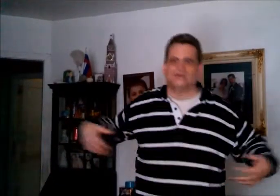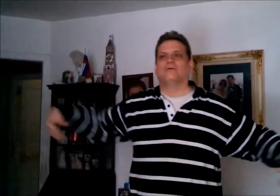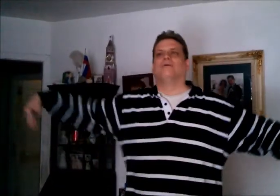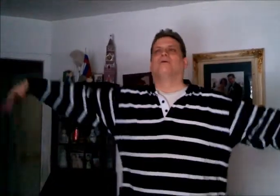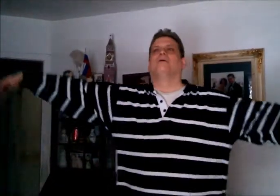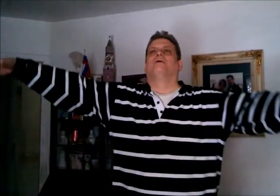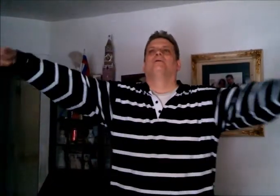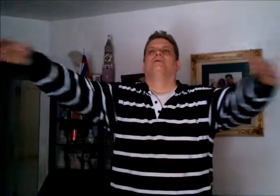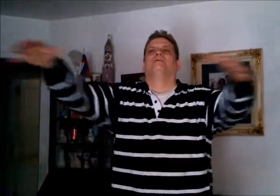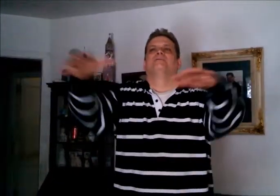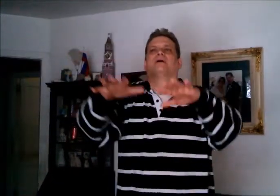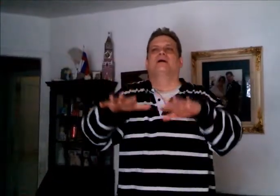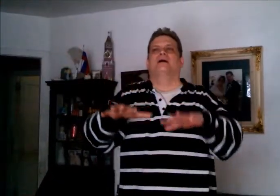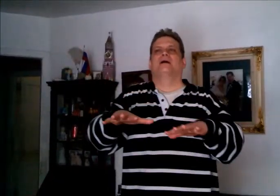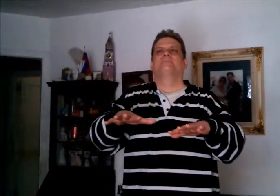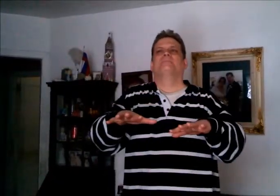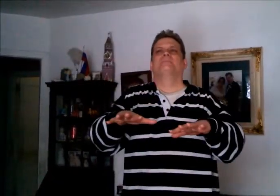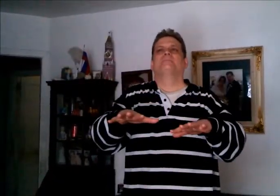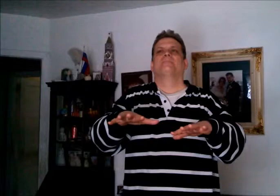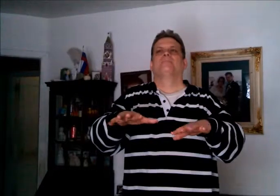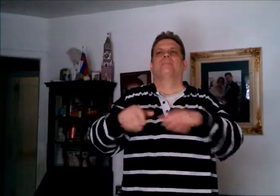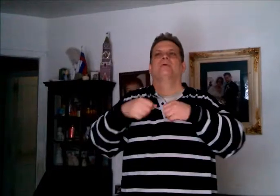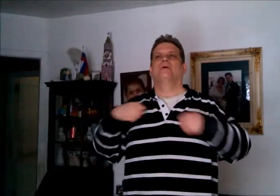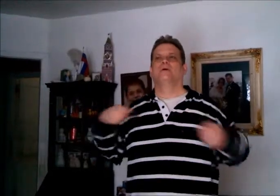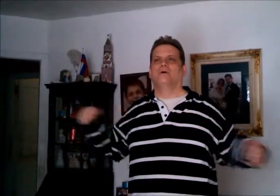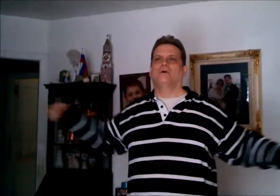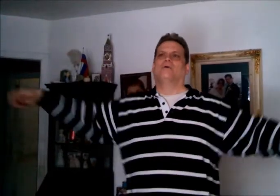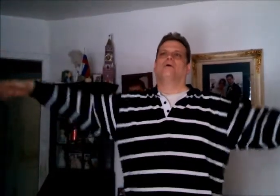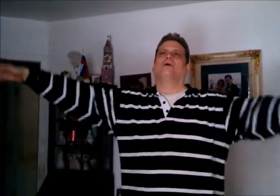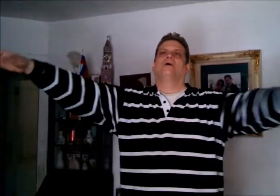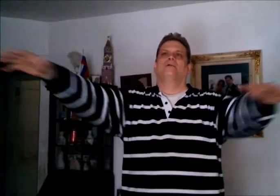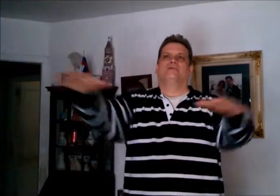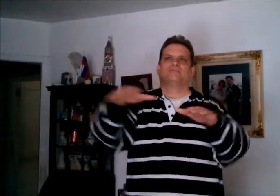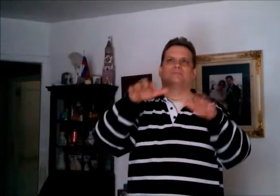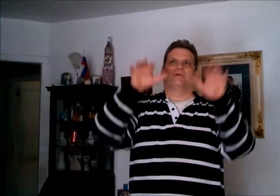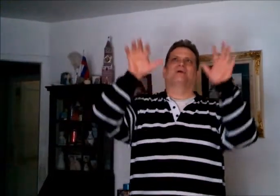All is calm. All is bright.